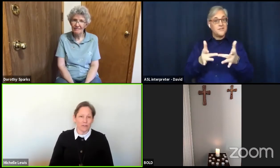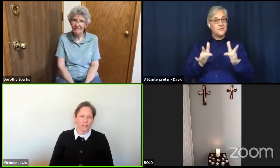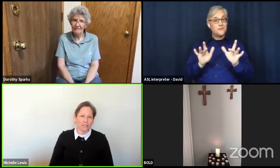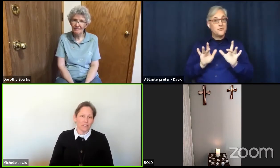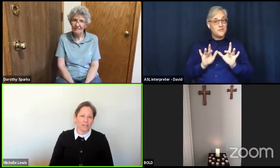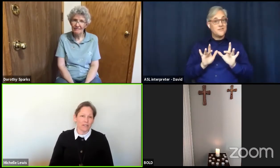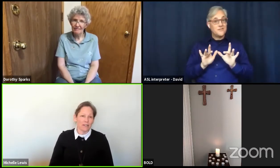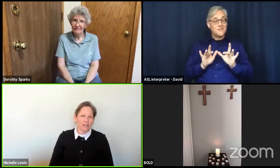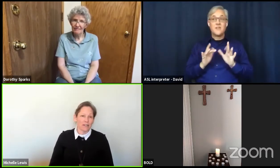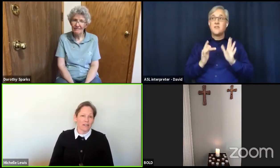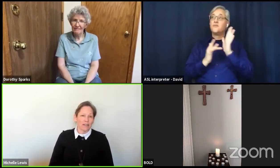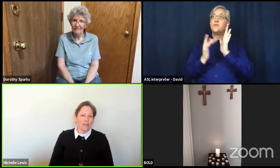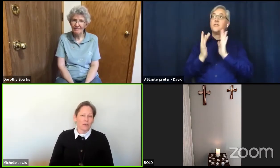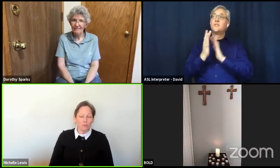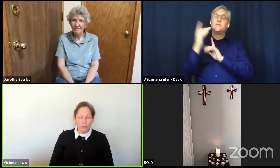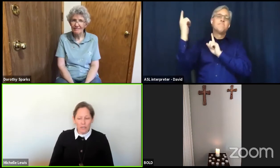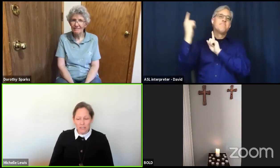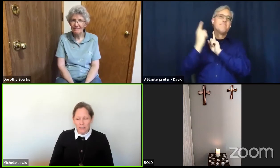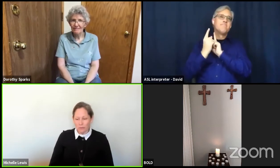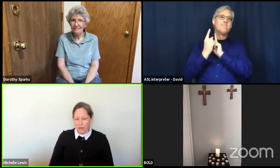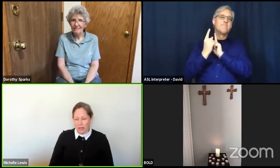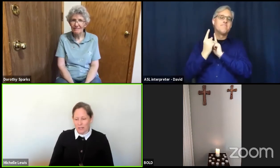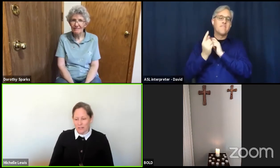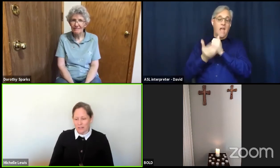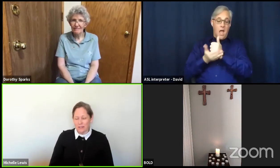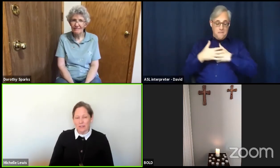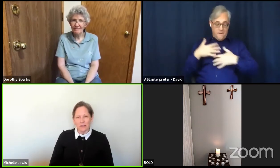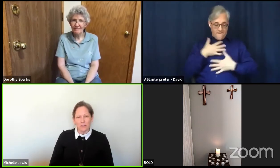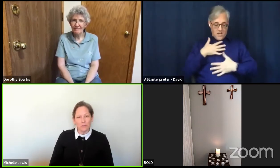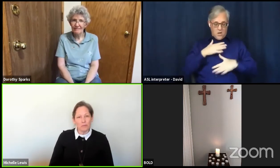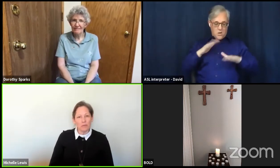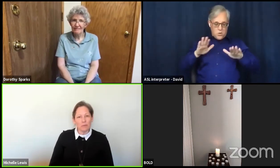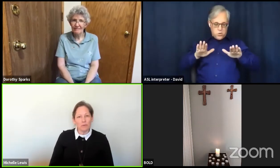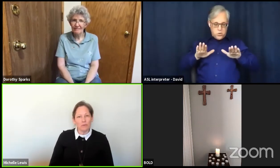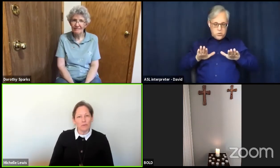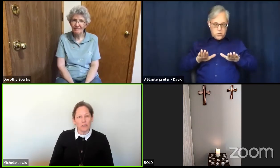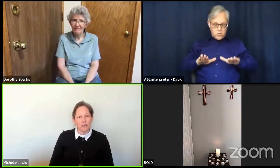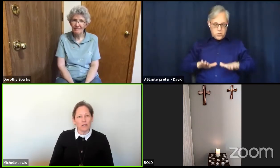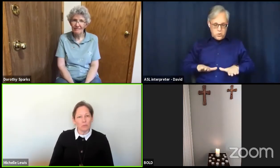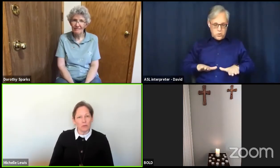And brings to mind those people who need our prayers.